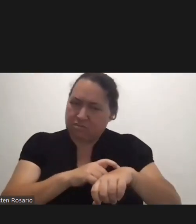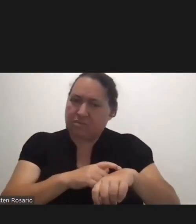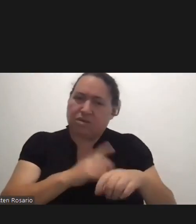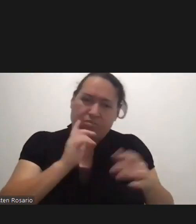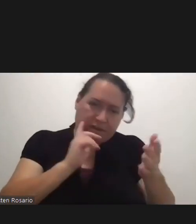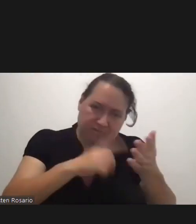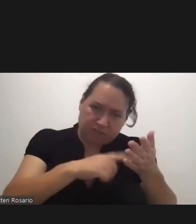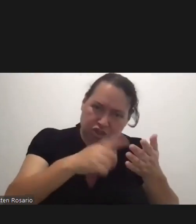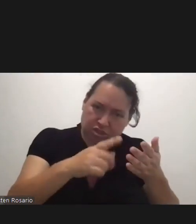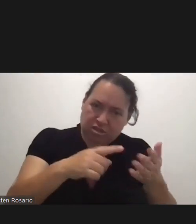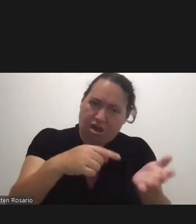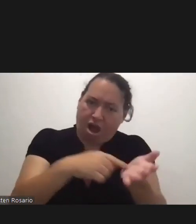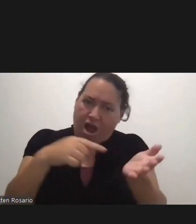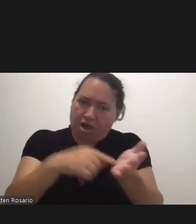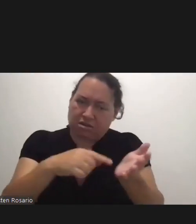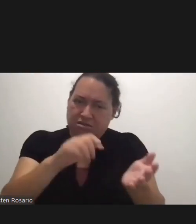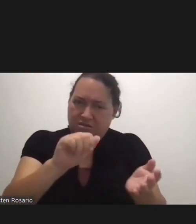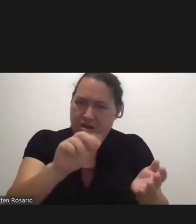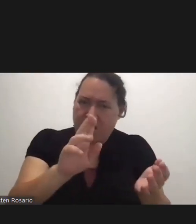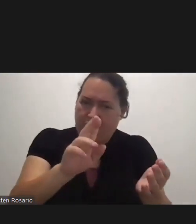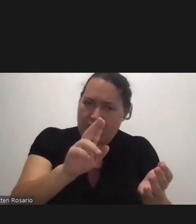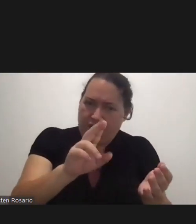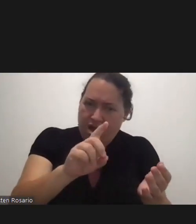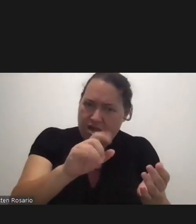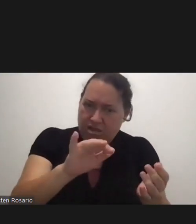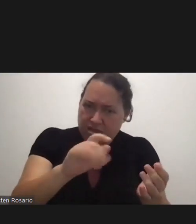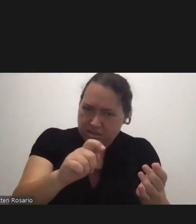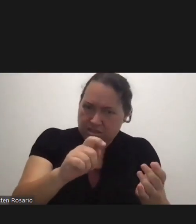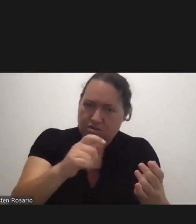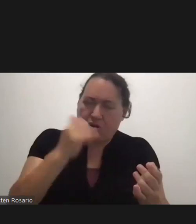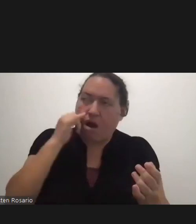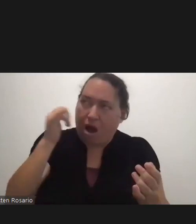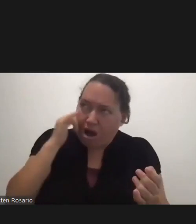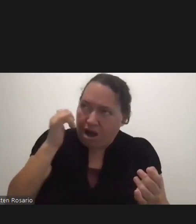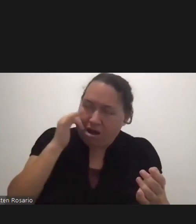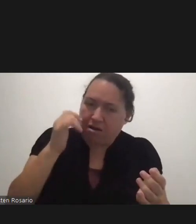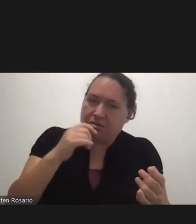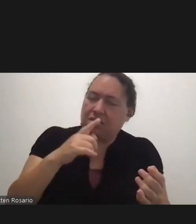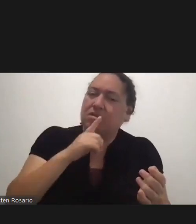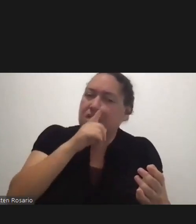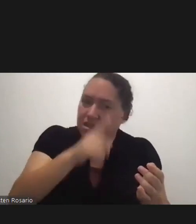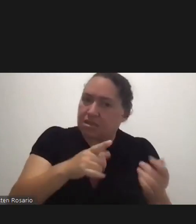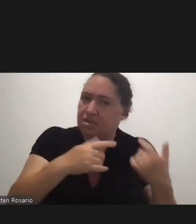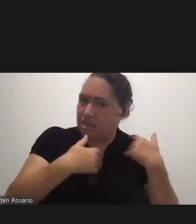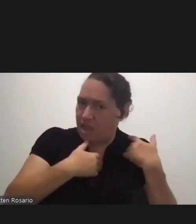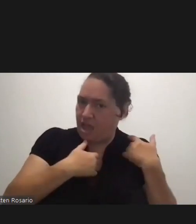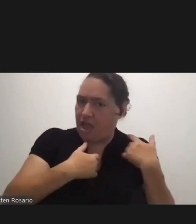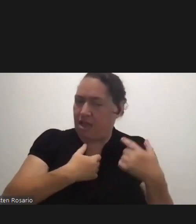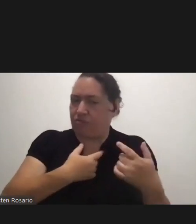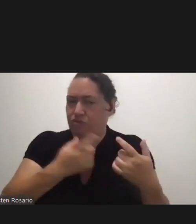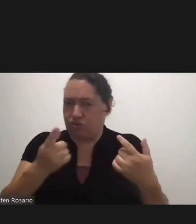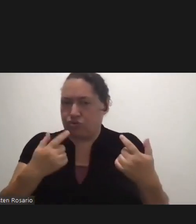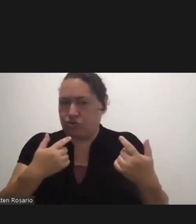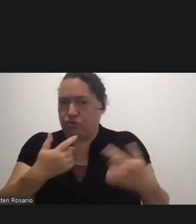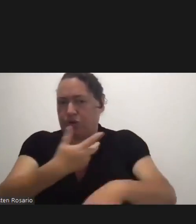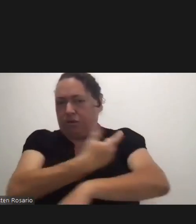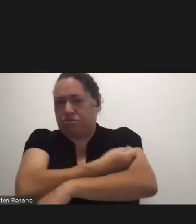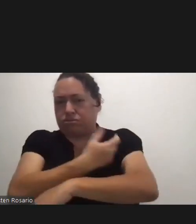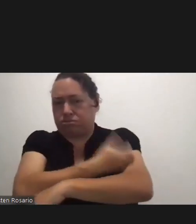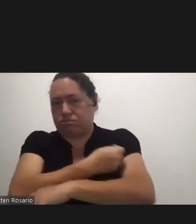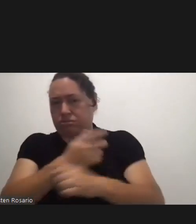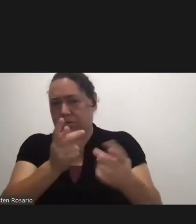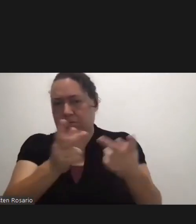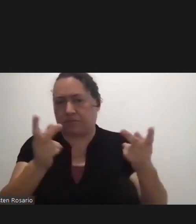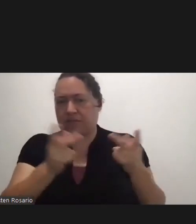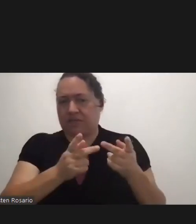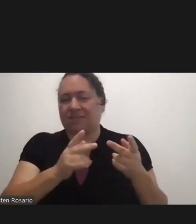Actually Calling To These Certain Places And Trying Seeing If There Is A True Record Of You Being Vaccinated At This Site So That's Where The